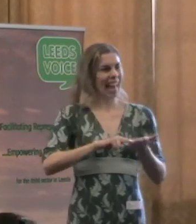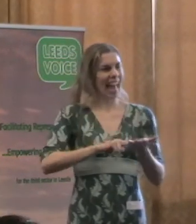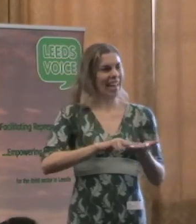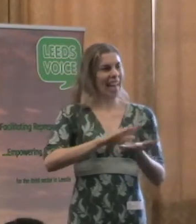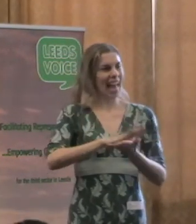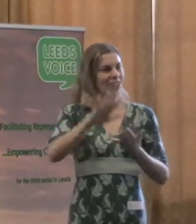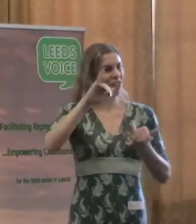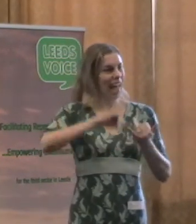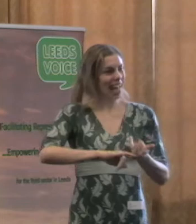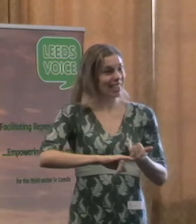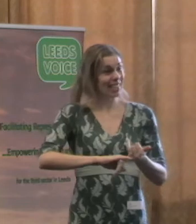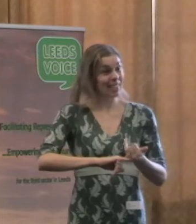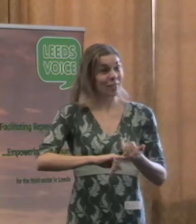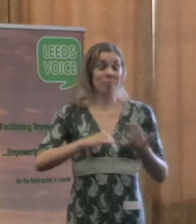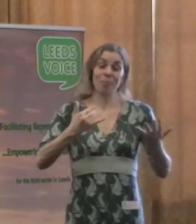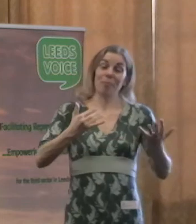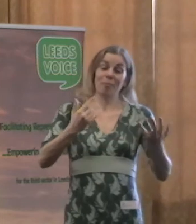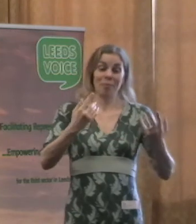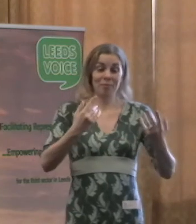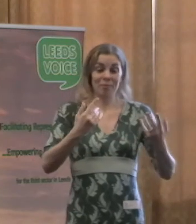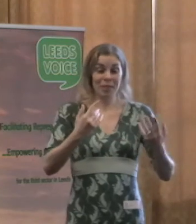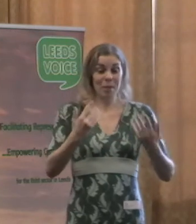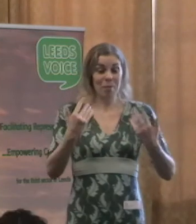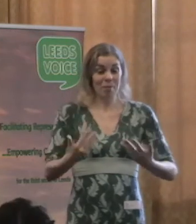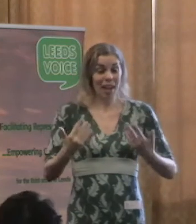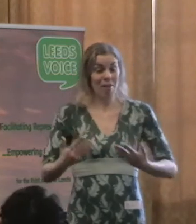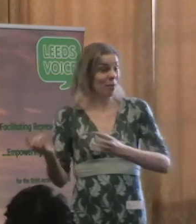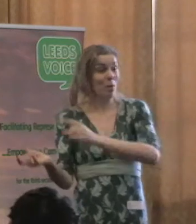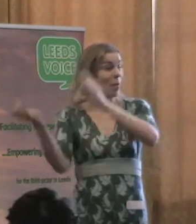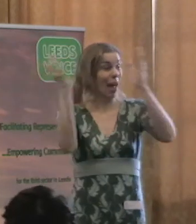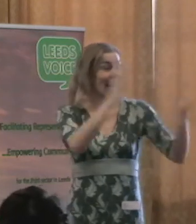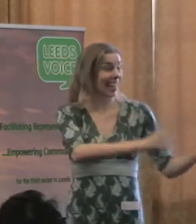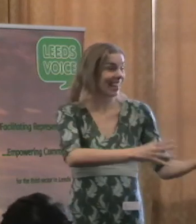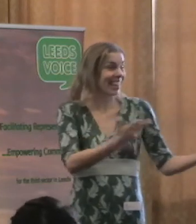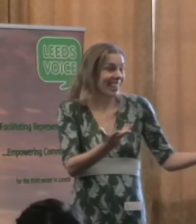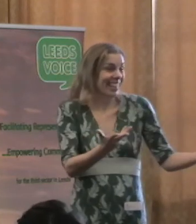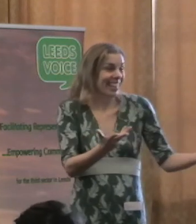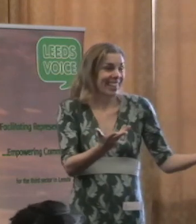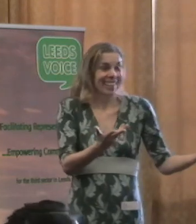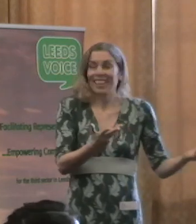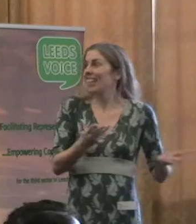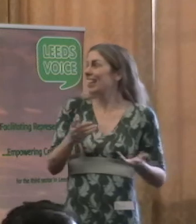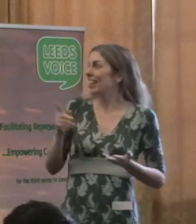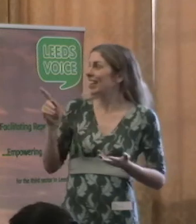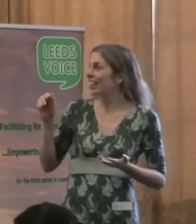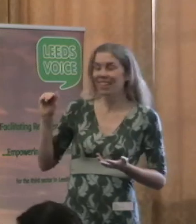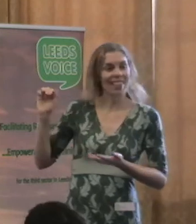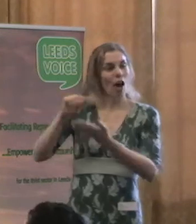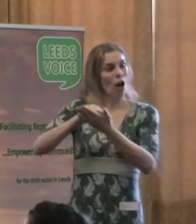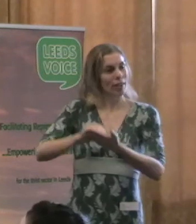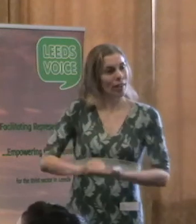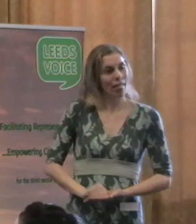the answer is for Dr. Juerus's, it's coming back home again. But in his article, the next obey,